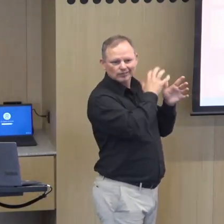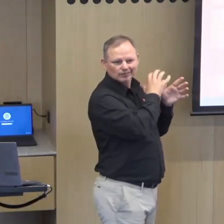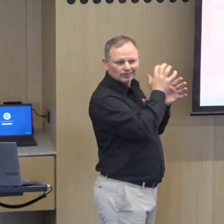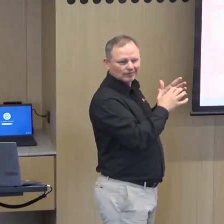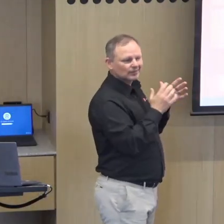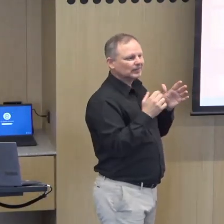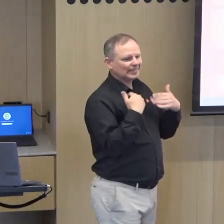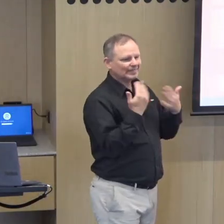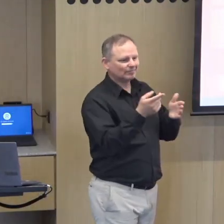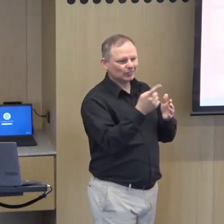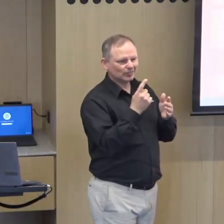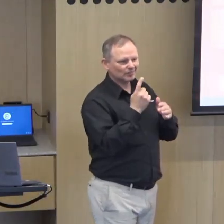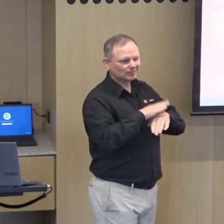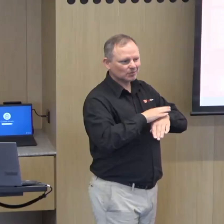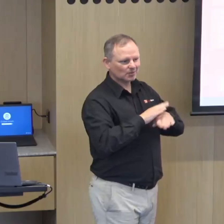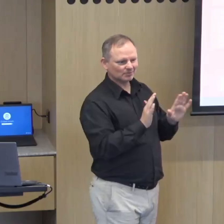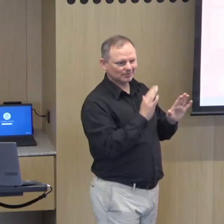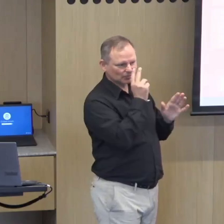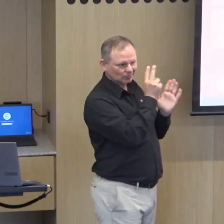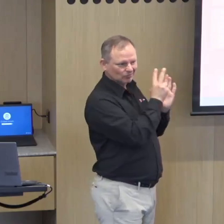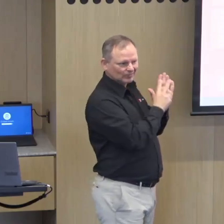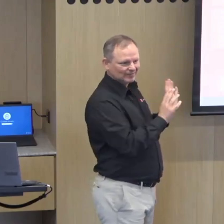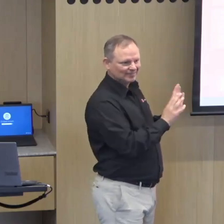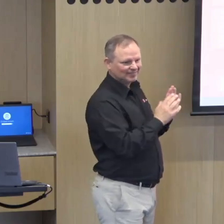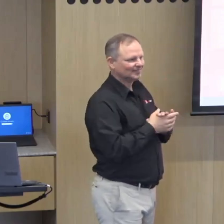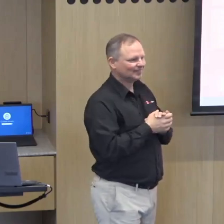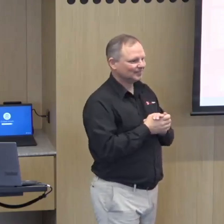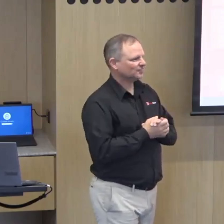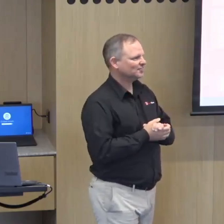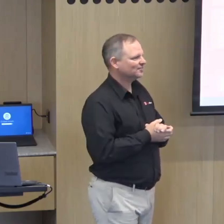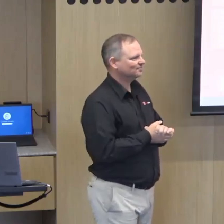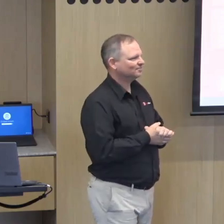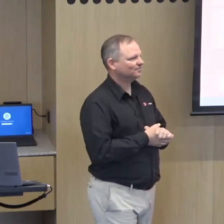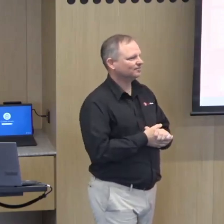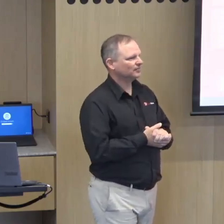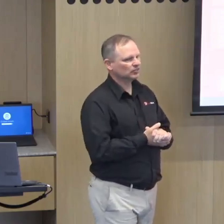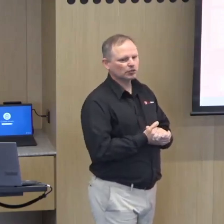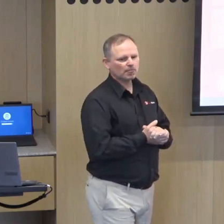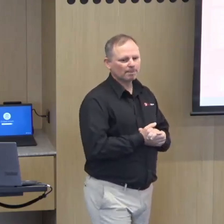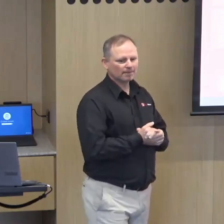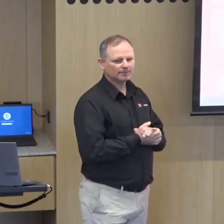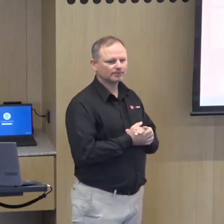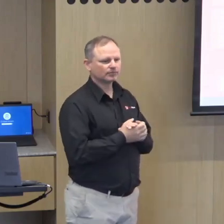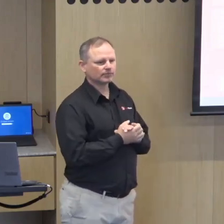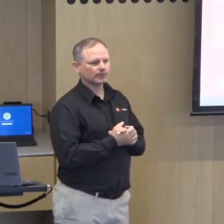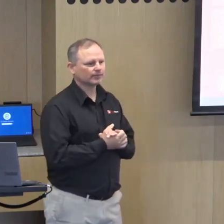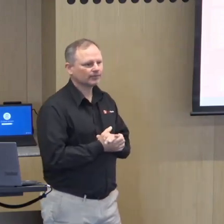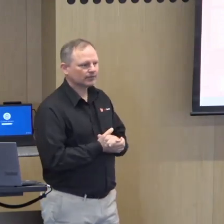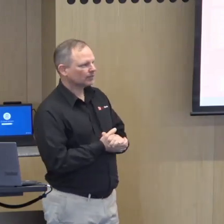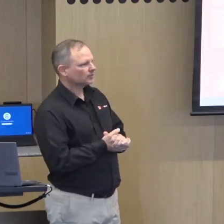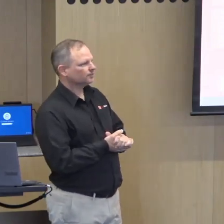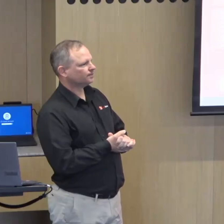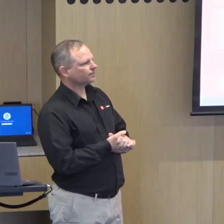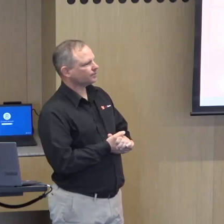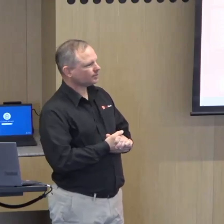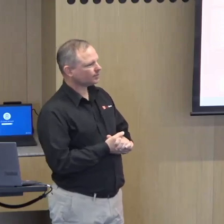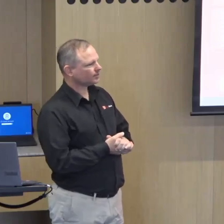Now, this looks a bit complicated, but bear with me. I'll give you a chance to just have a quick look and then I'll refer to it.